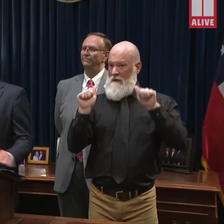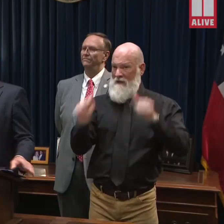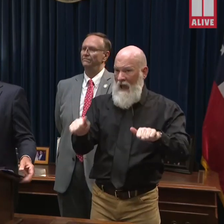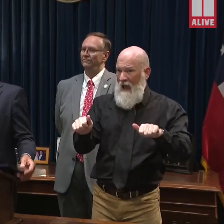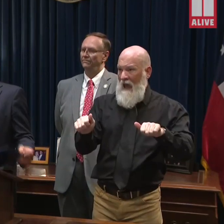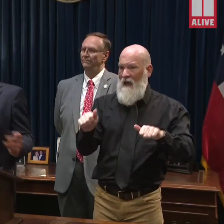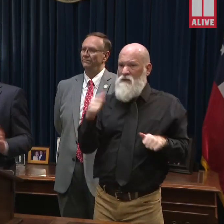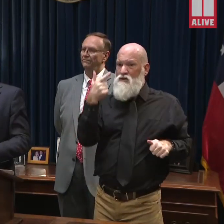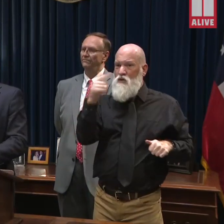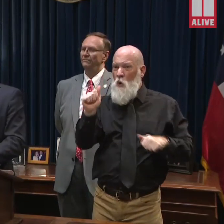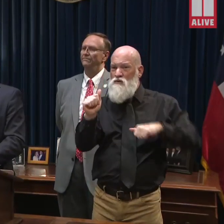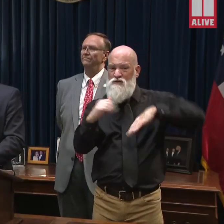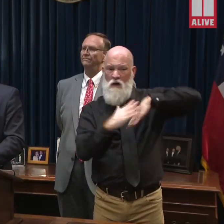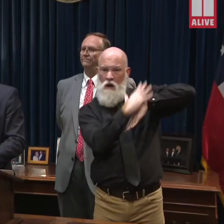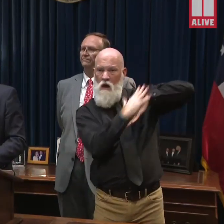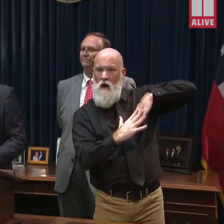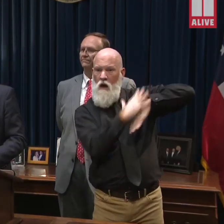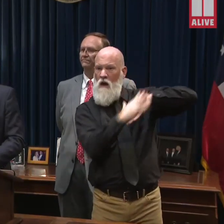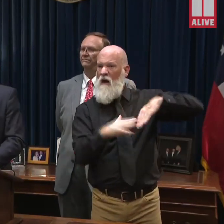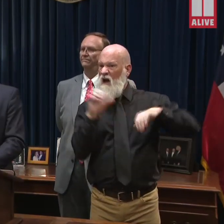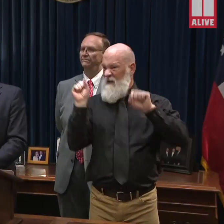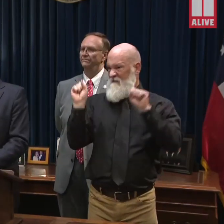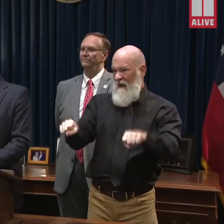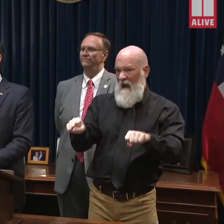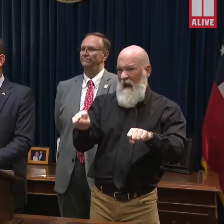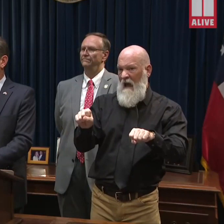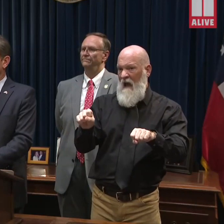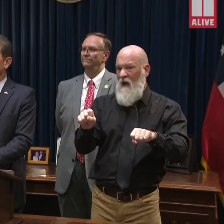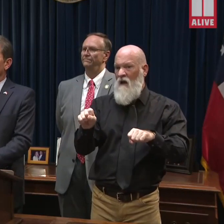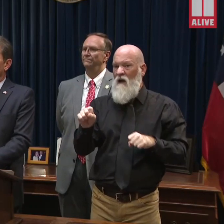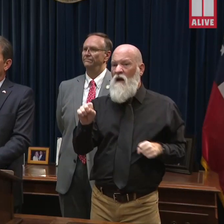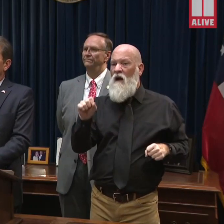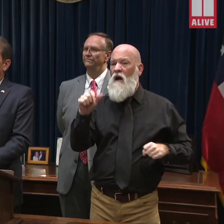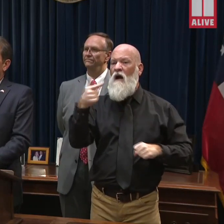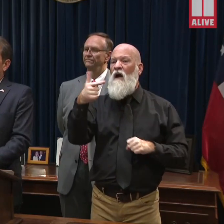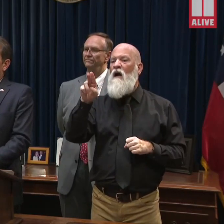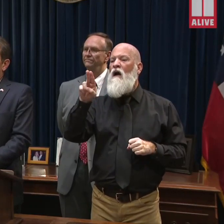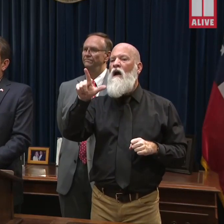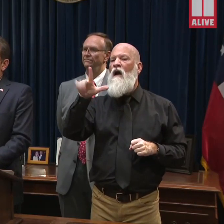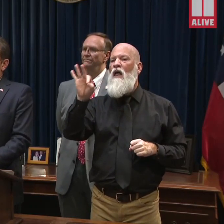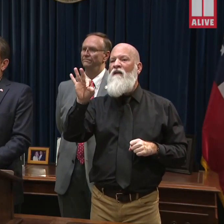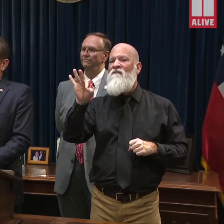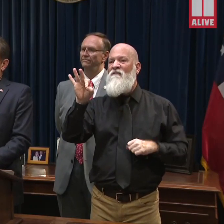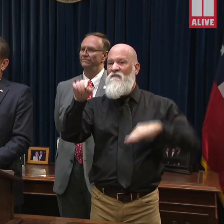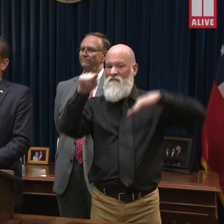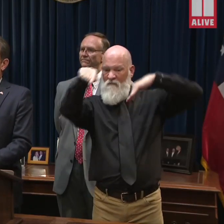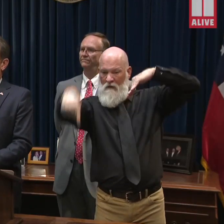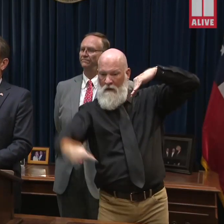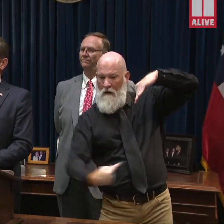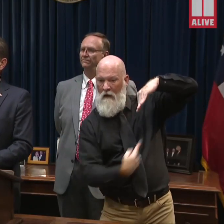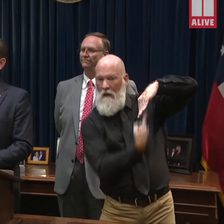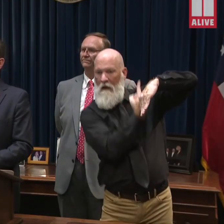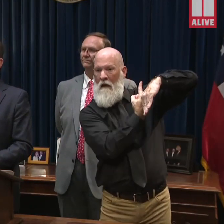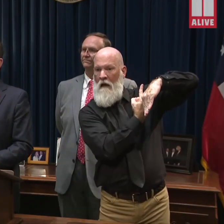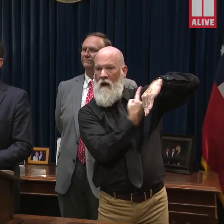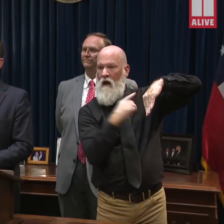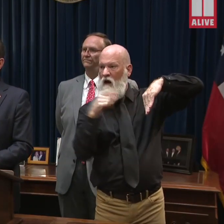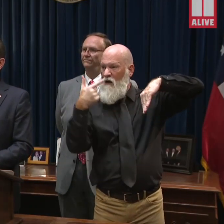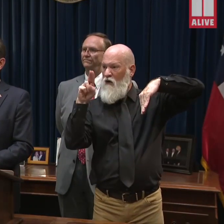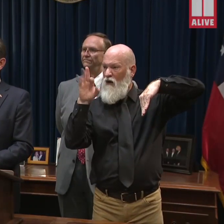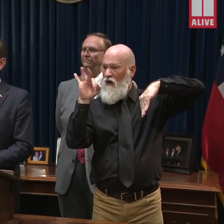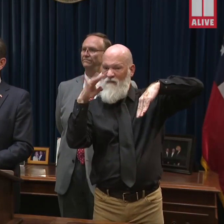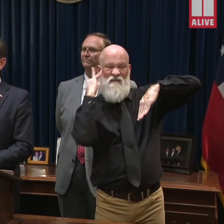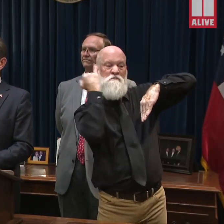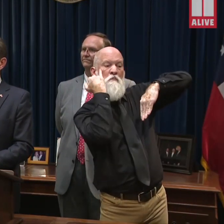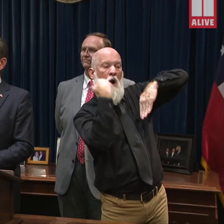make it easier to put it back into the southwest part of our state, potentially. Is that more challenging? How is the kind of challenge that that may be